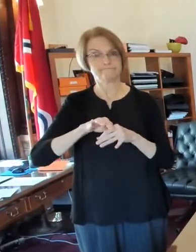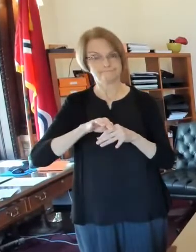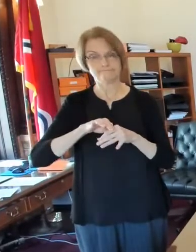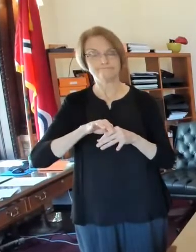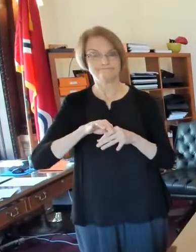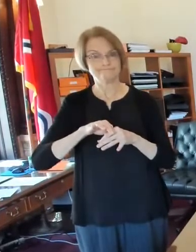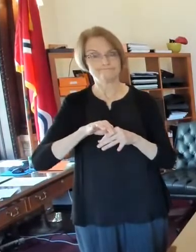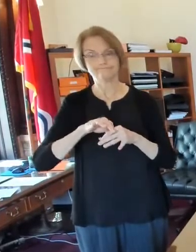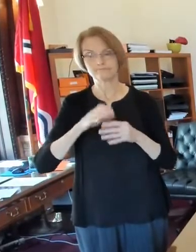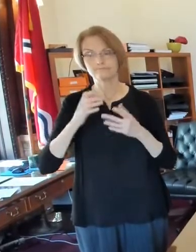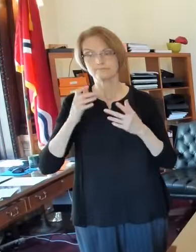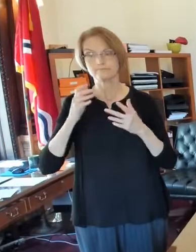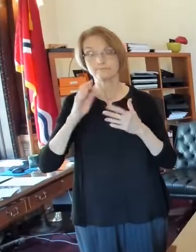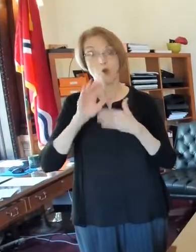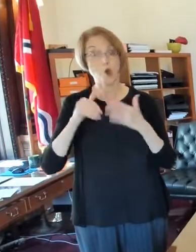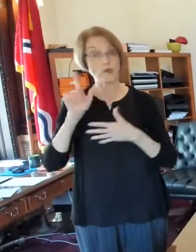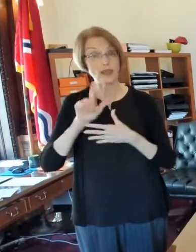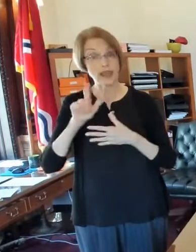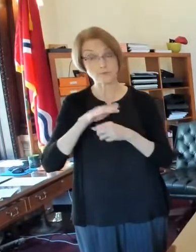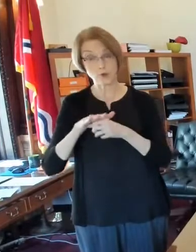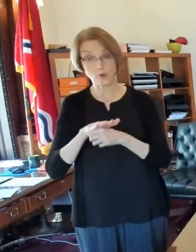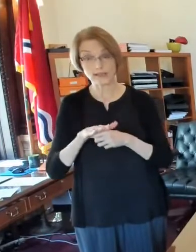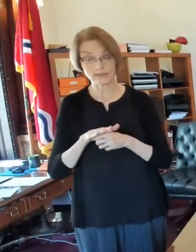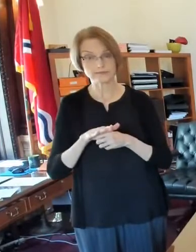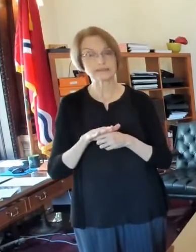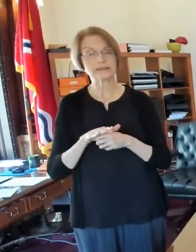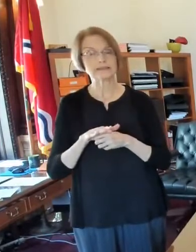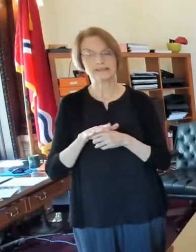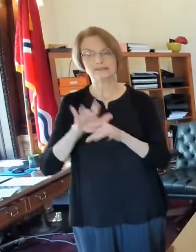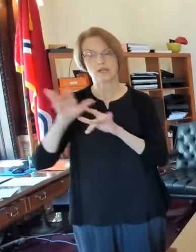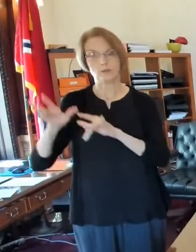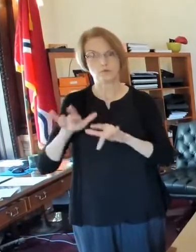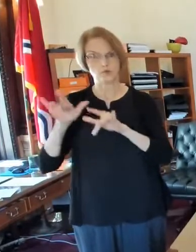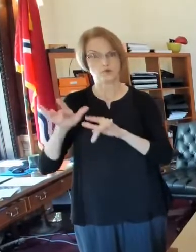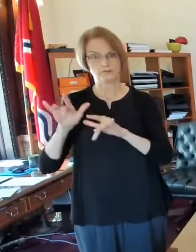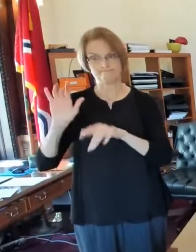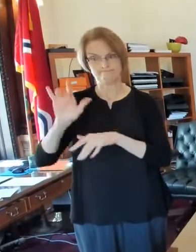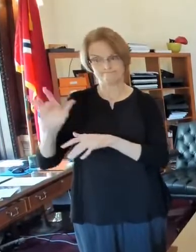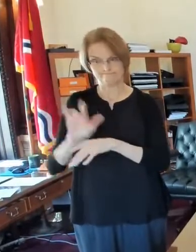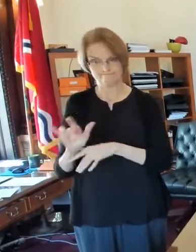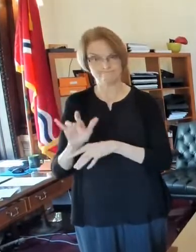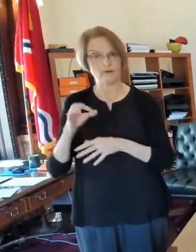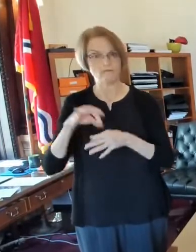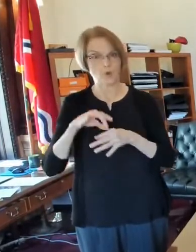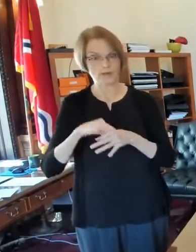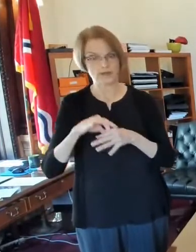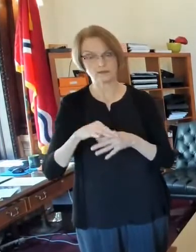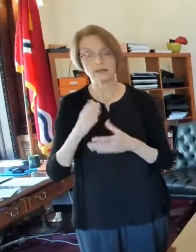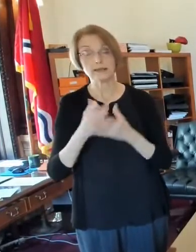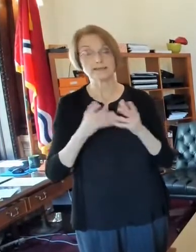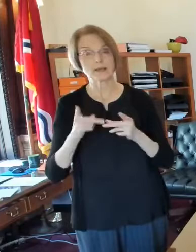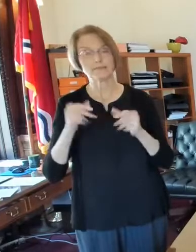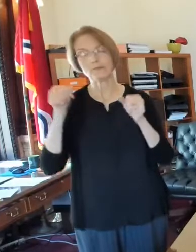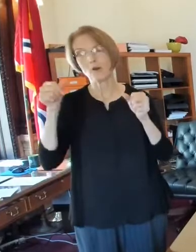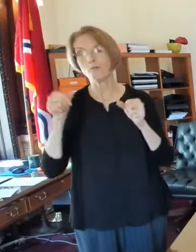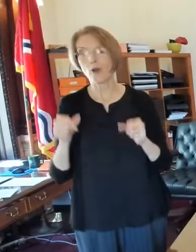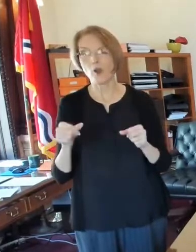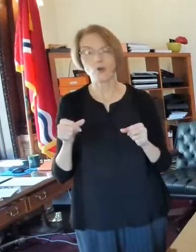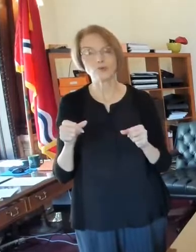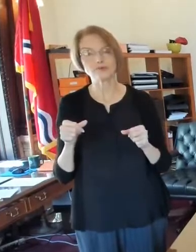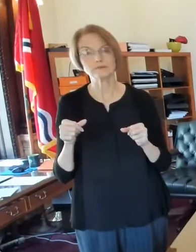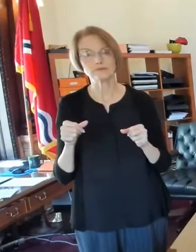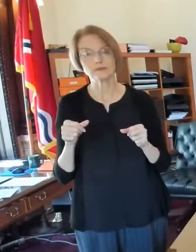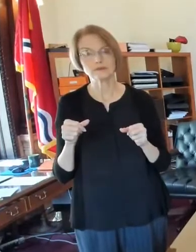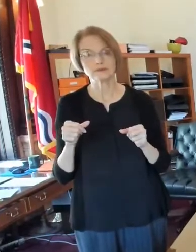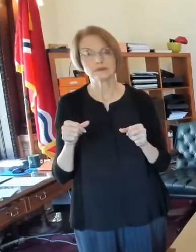All the, look, all the library locations is electronic voting. I've seen, you know, some folks post, it took them just a few